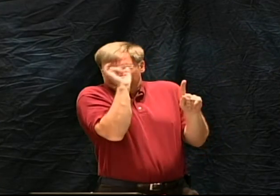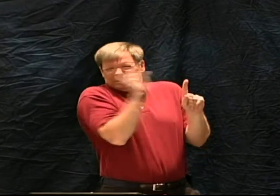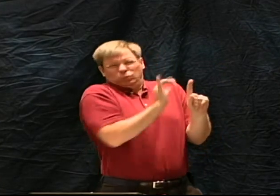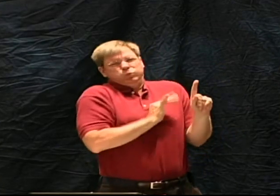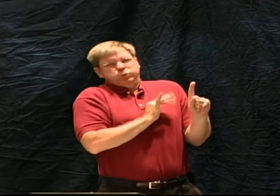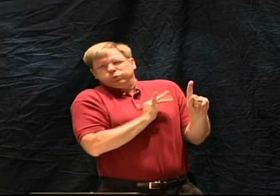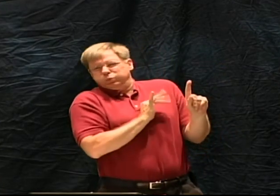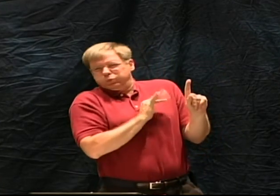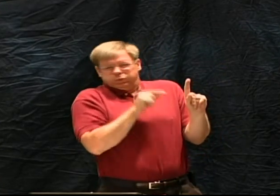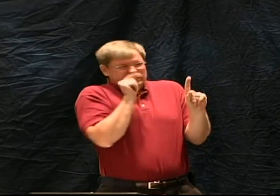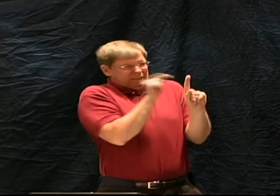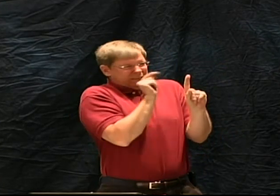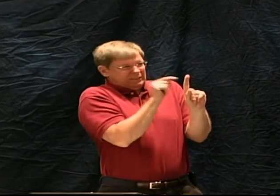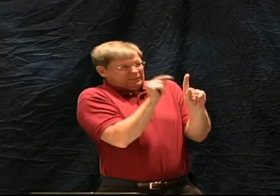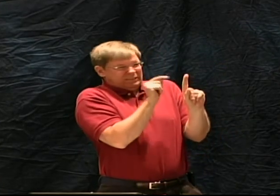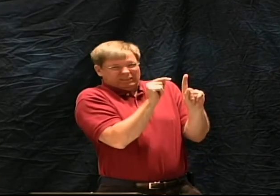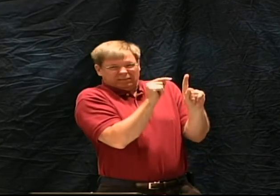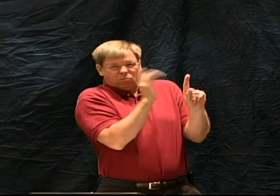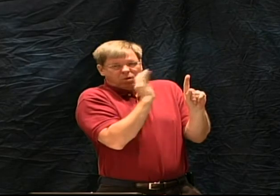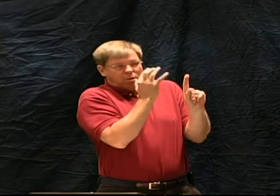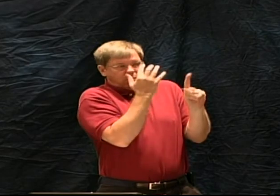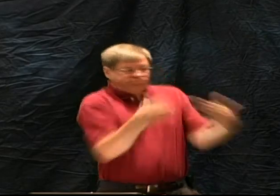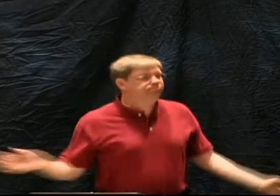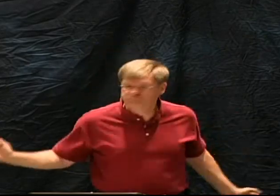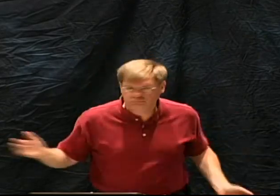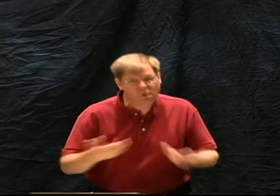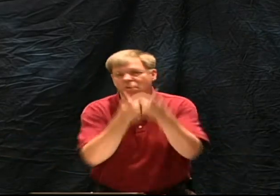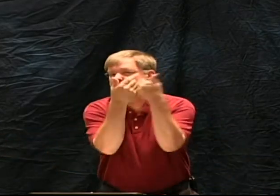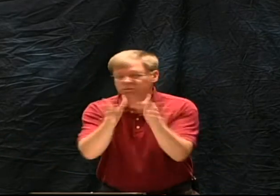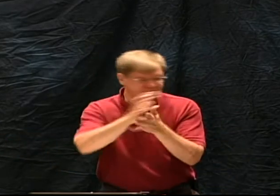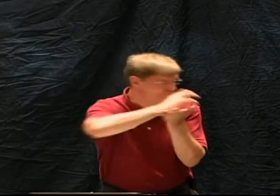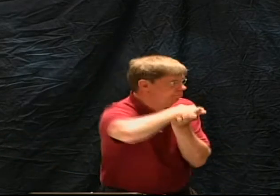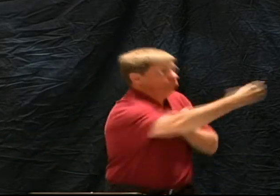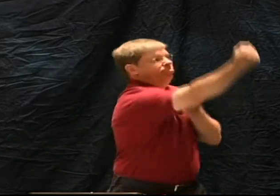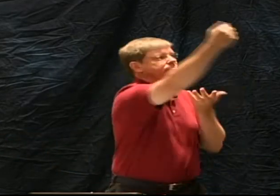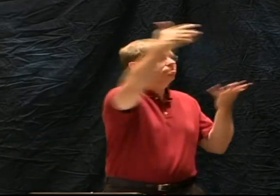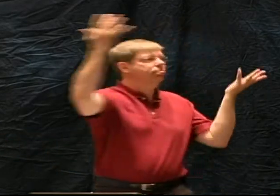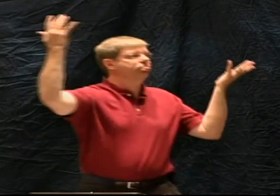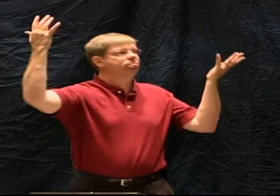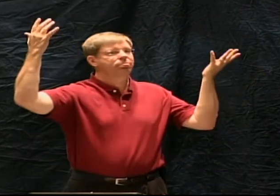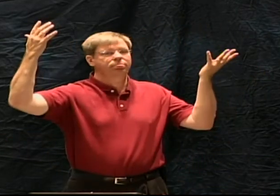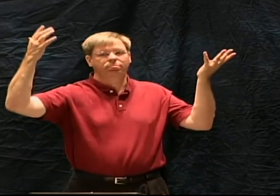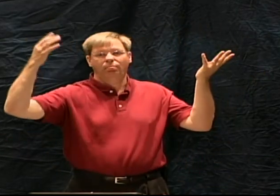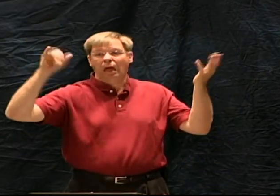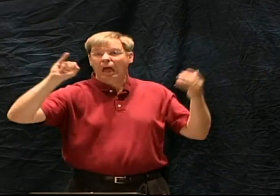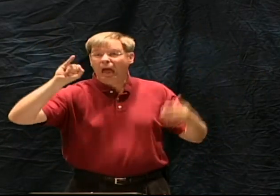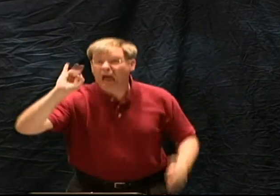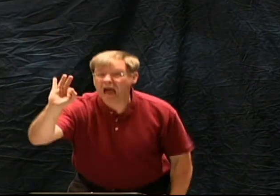...our nearest and dearest consolations... ...are taken from us if